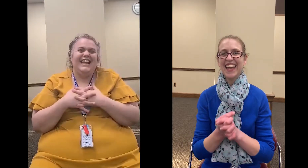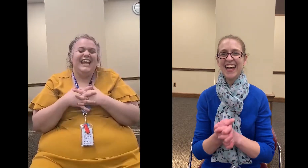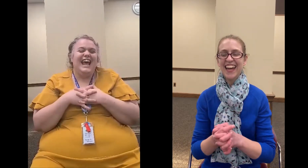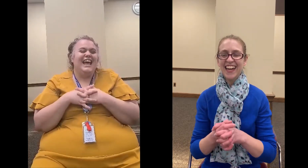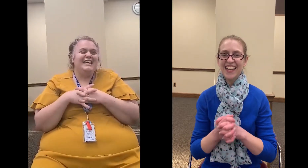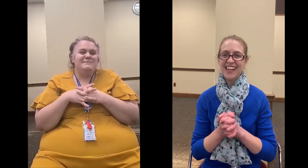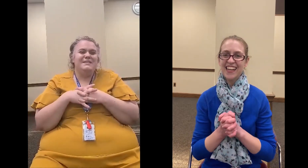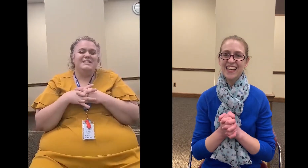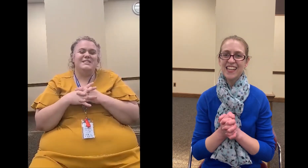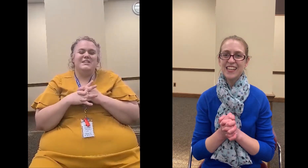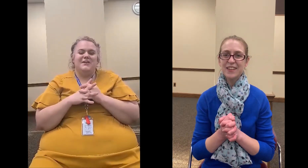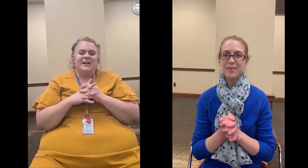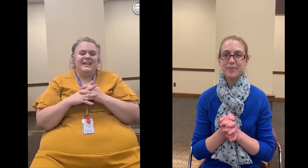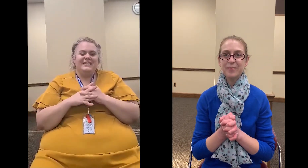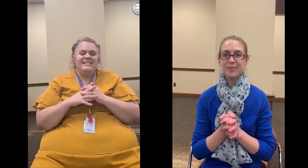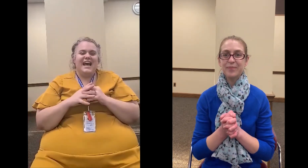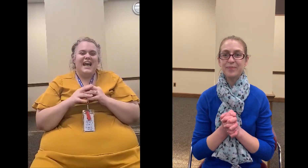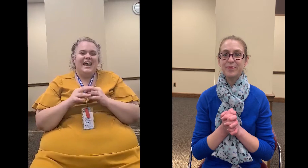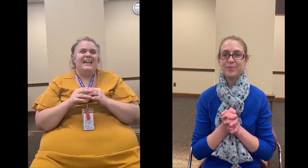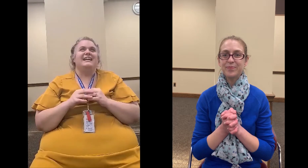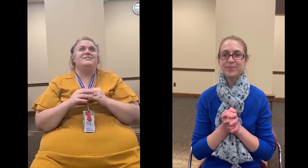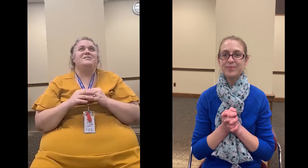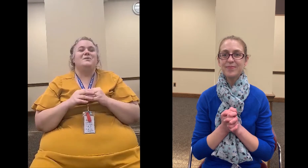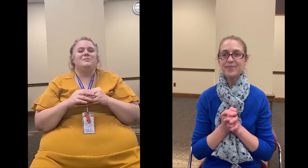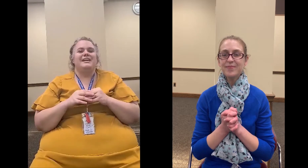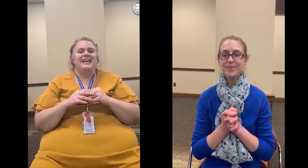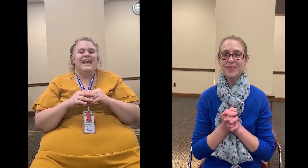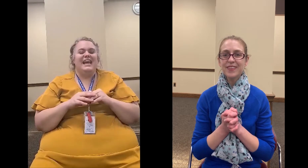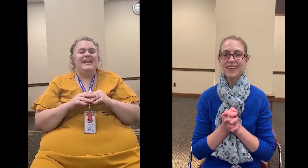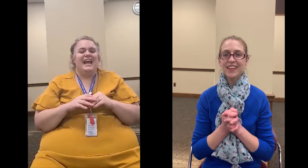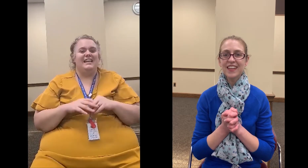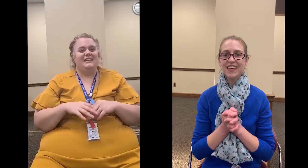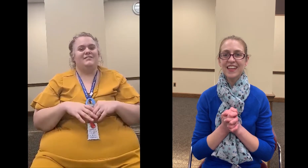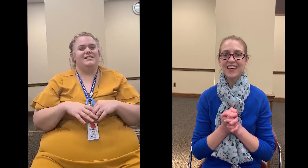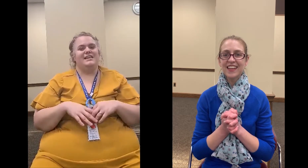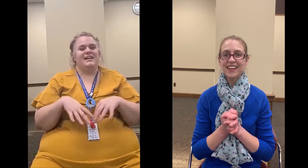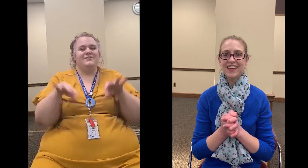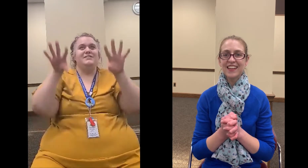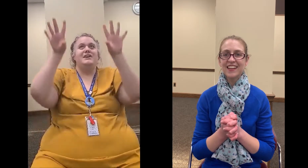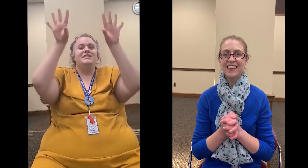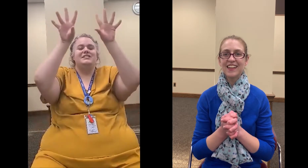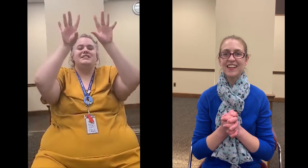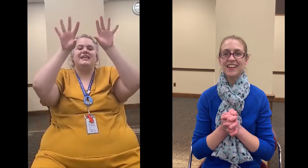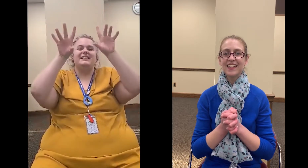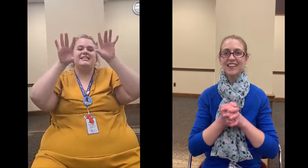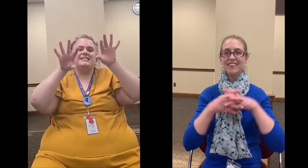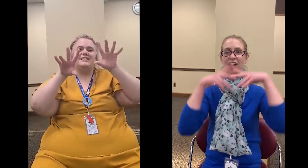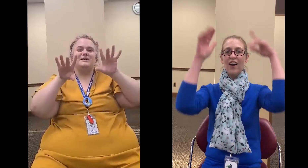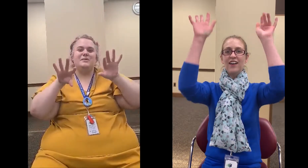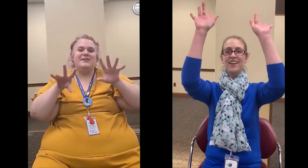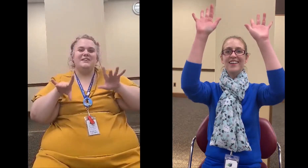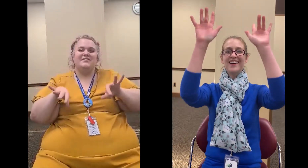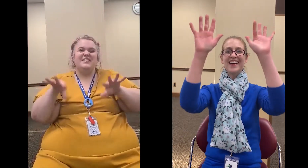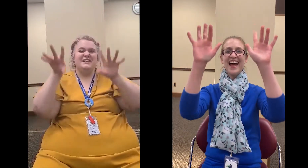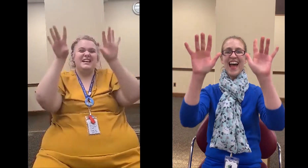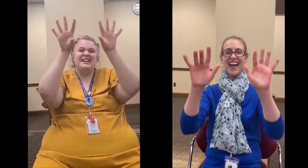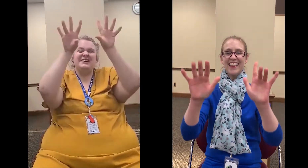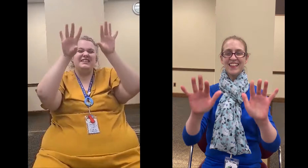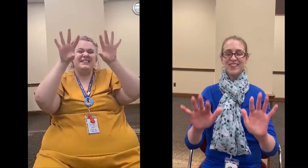and it's been snowing outside and it was so pretty and i love the sign for snow it's just like this sprinkle your fingers like a